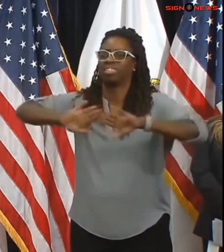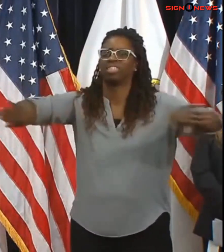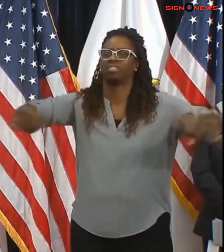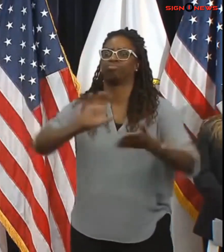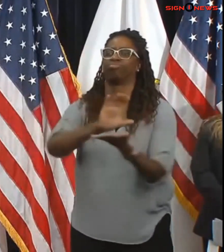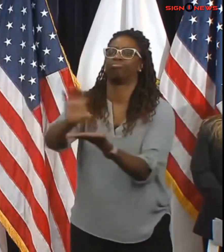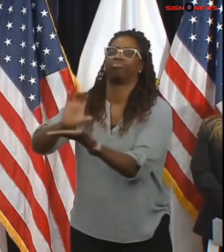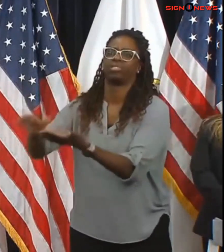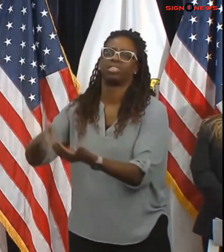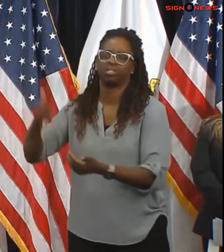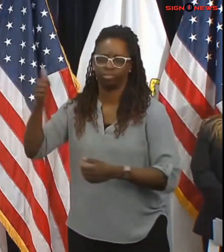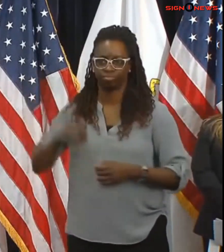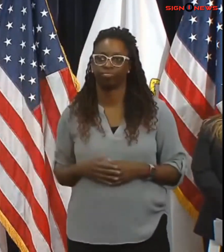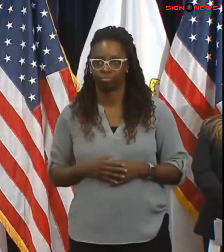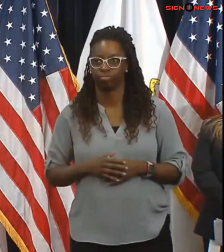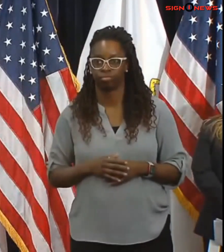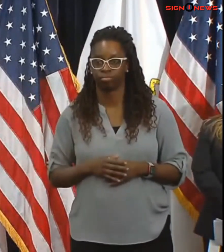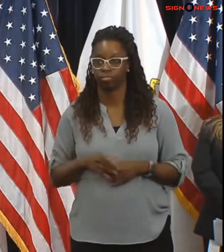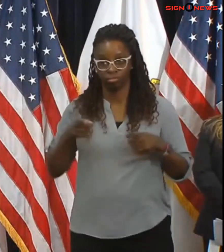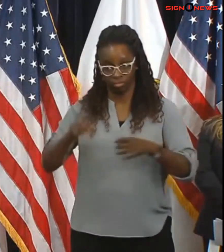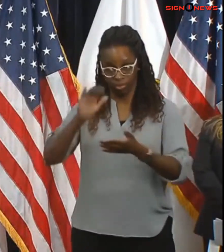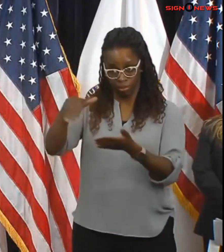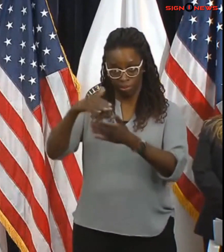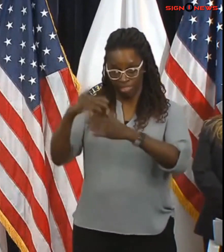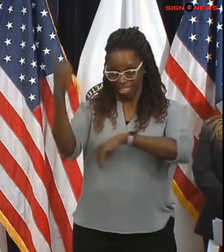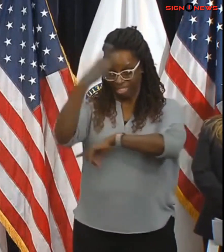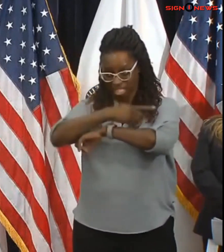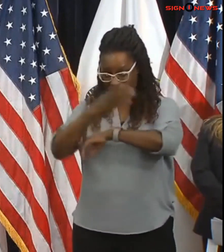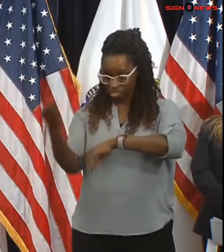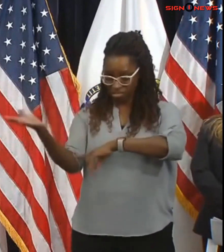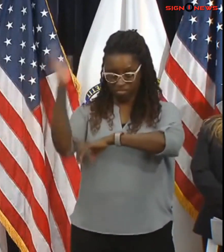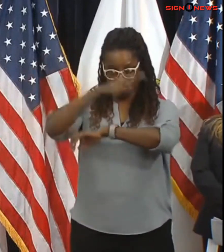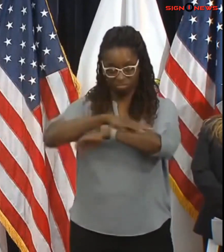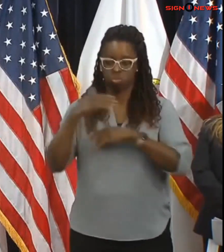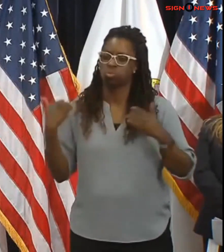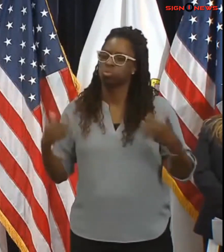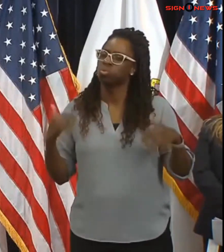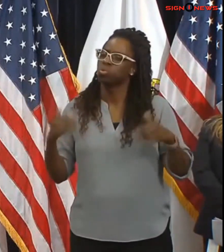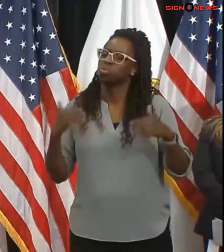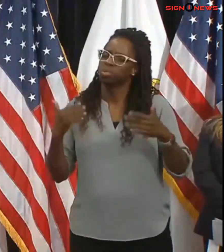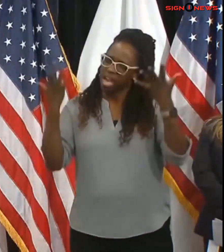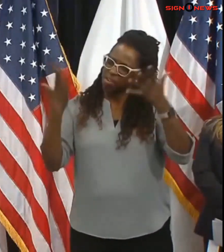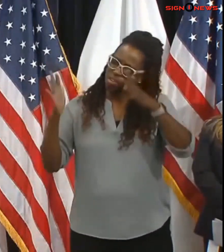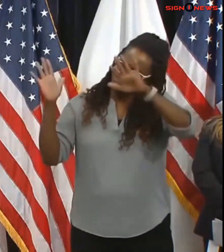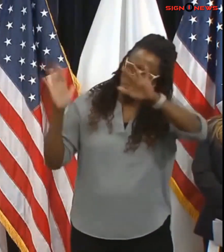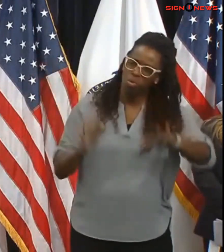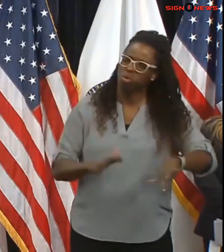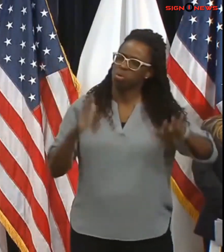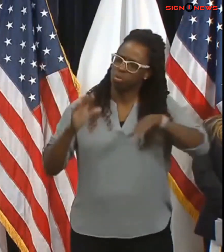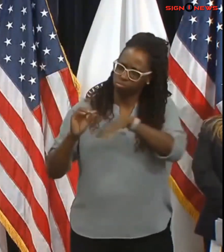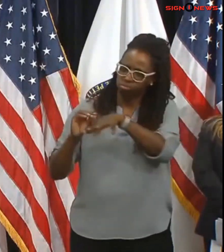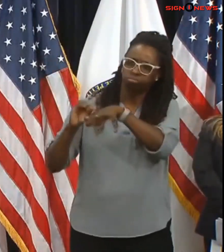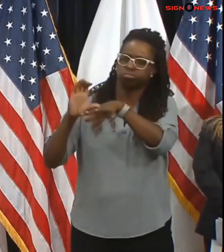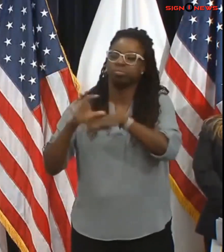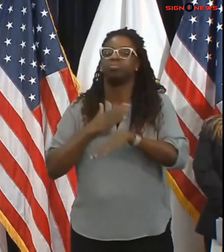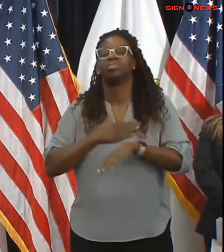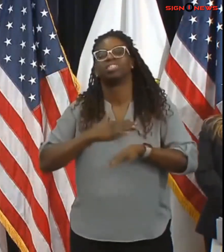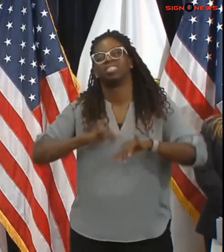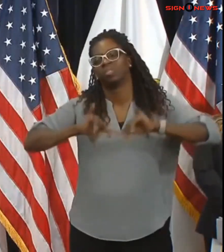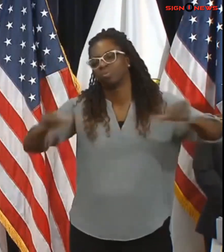important that people and I'm going to say it again to the fullest extent possible stay off the roads so that the crews